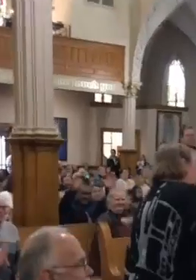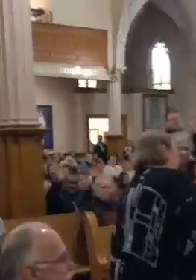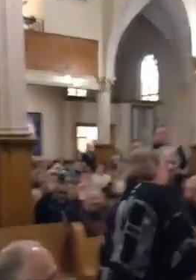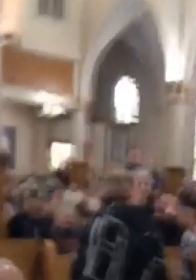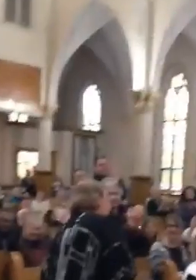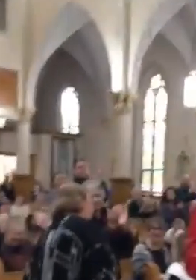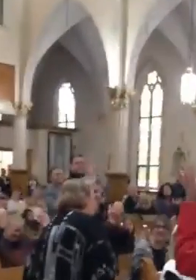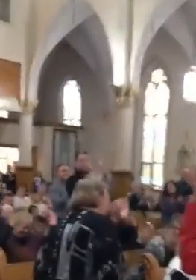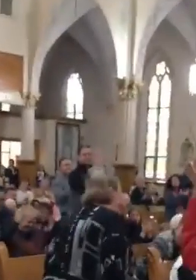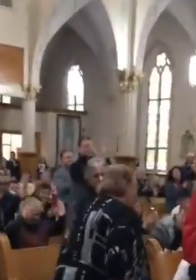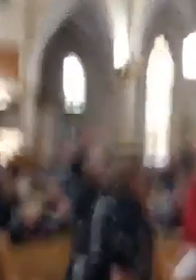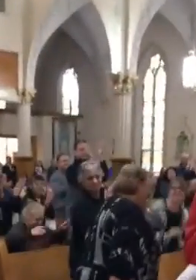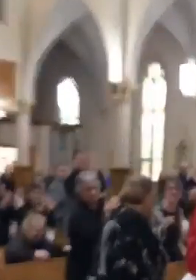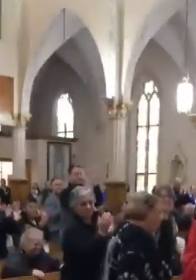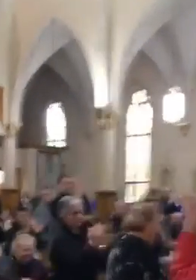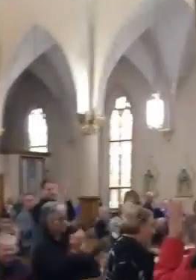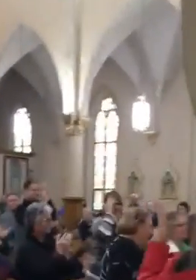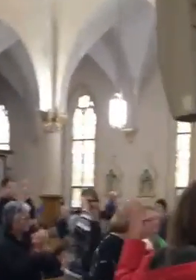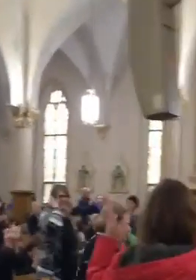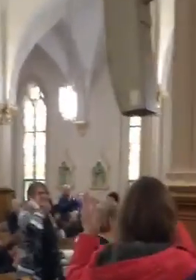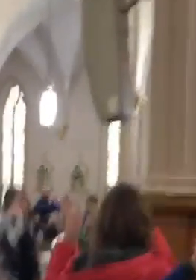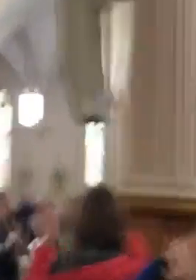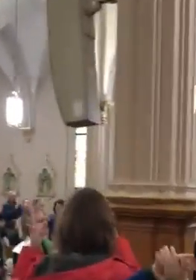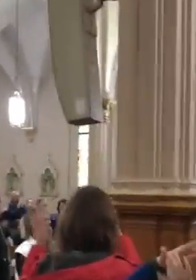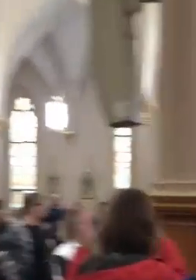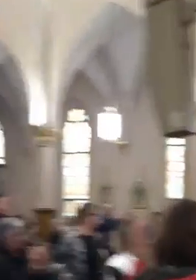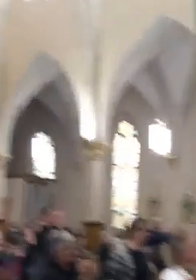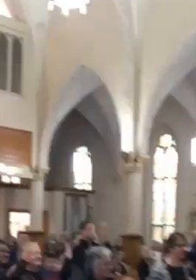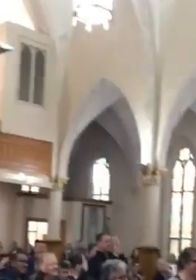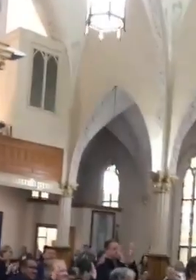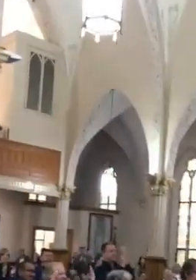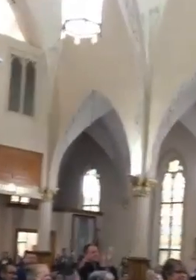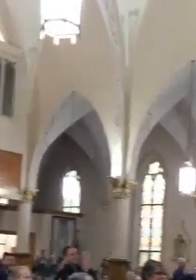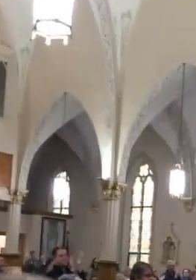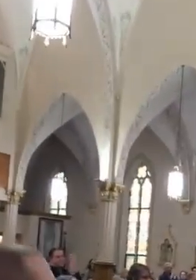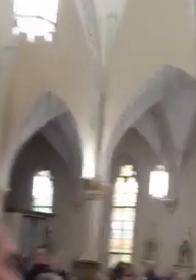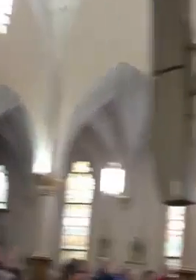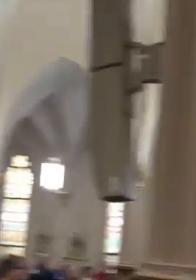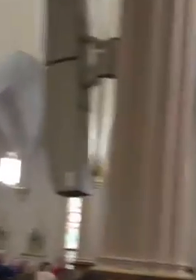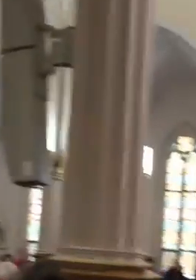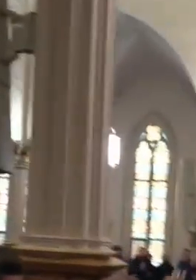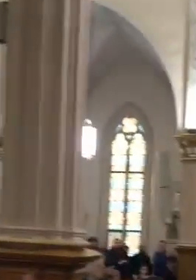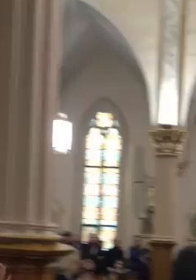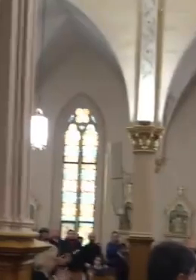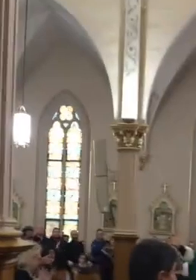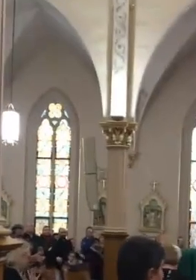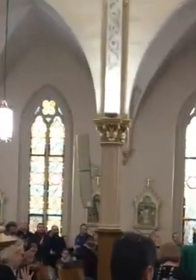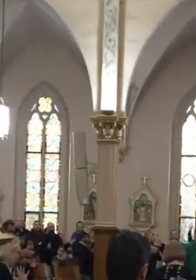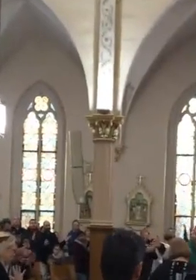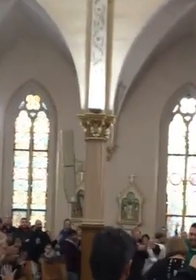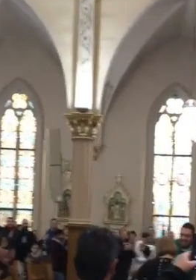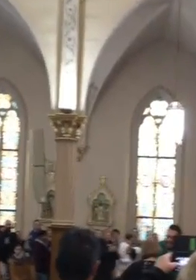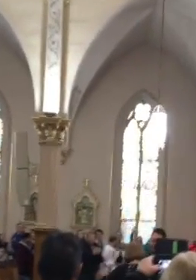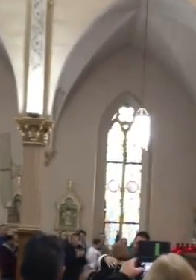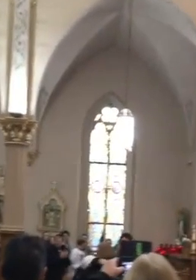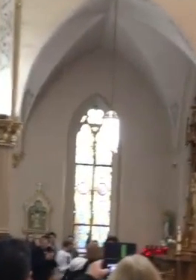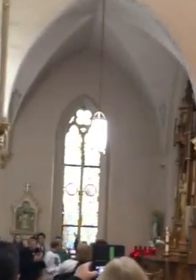Good so much. Thank you very much. Thank you,